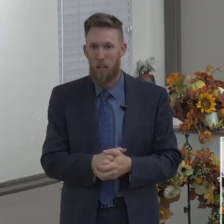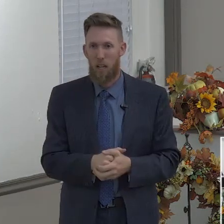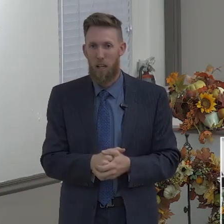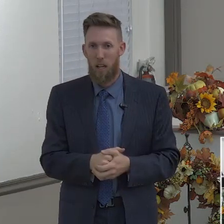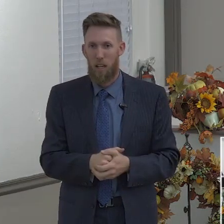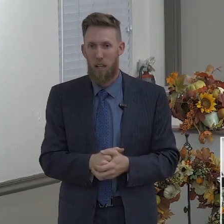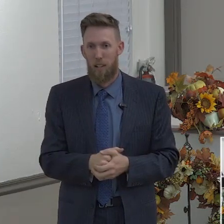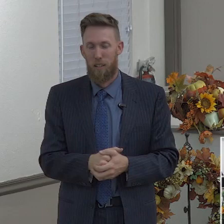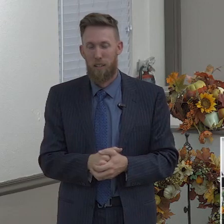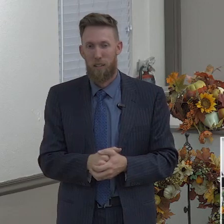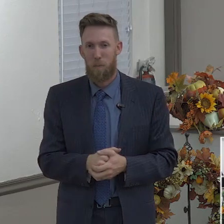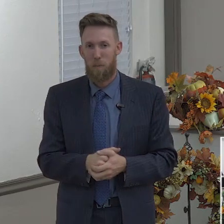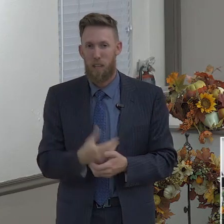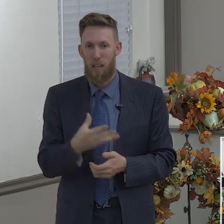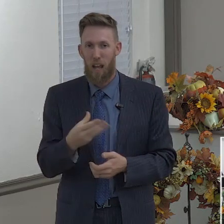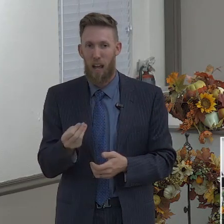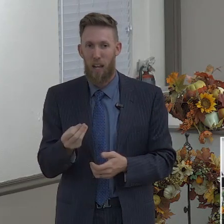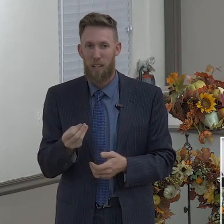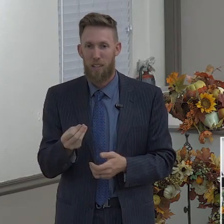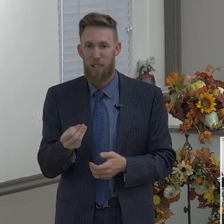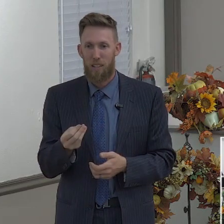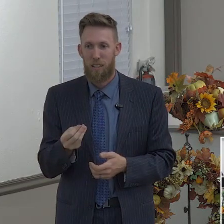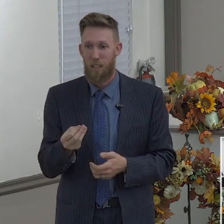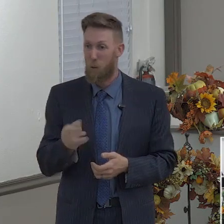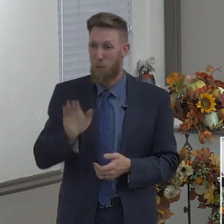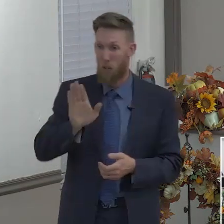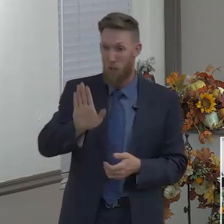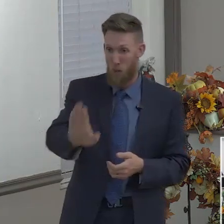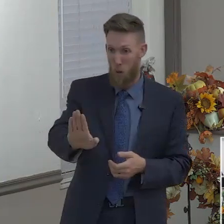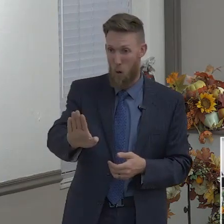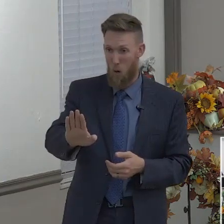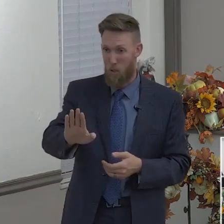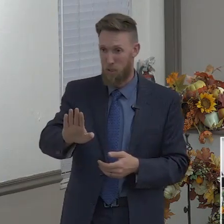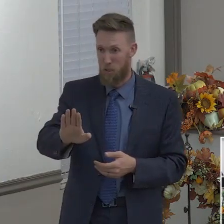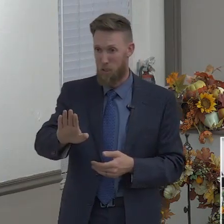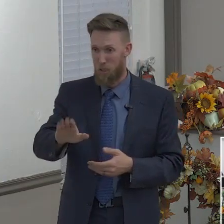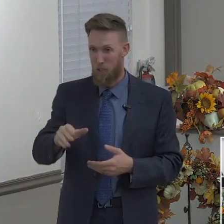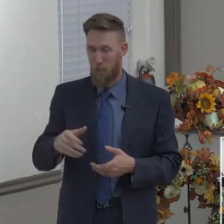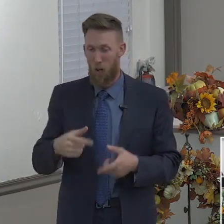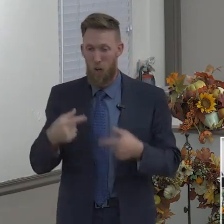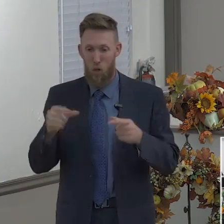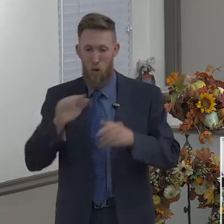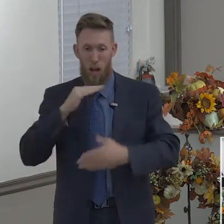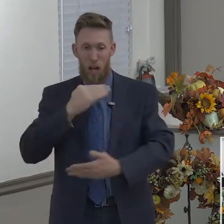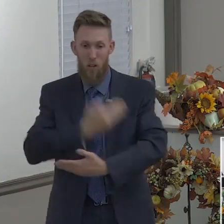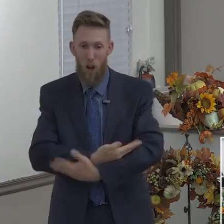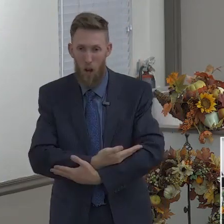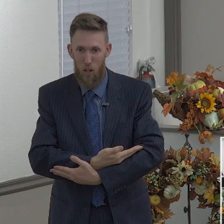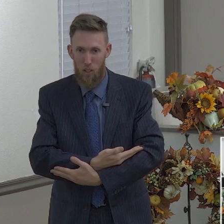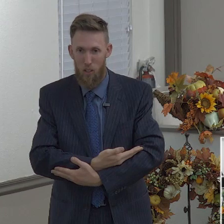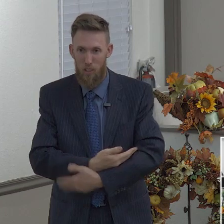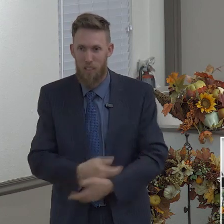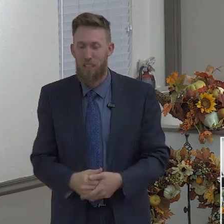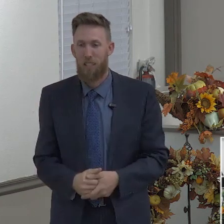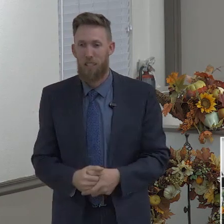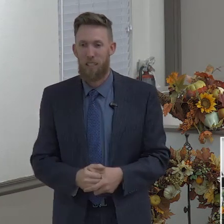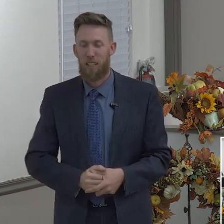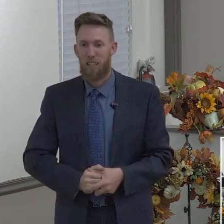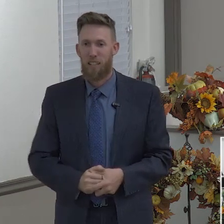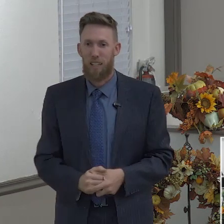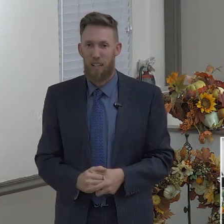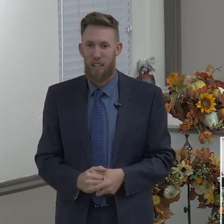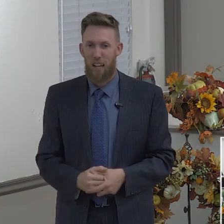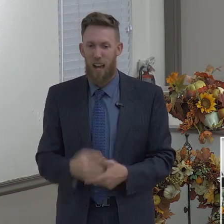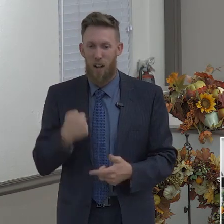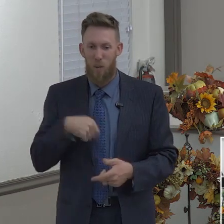was your granddaughter, we were thinking about names, and she said, how about the Boomers, and I said, oh, what, no, you